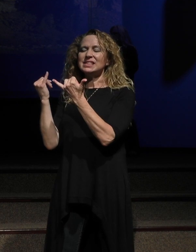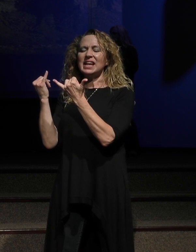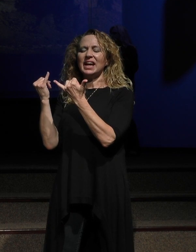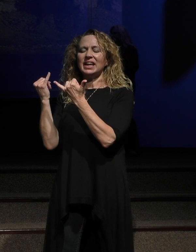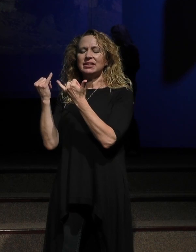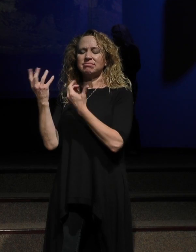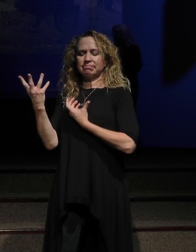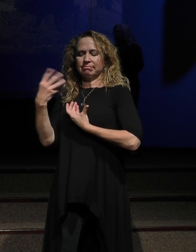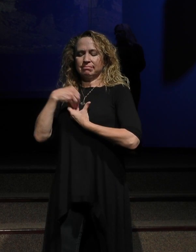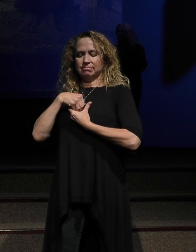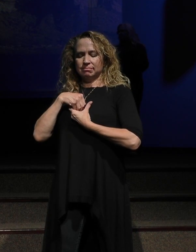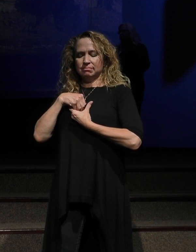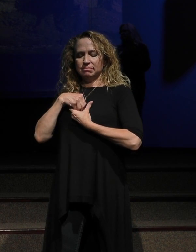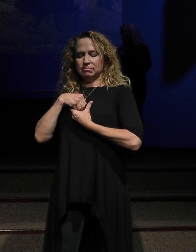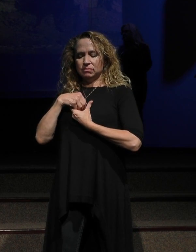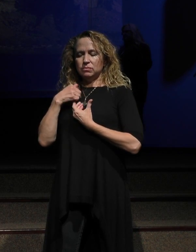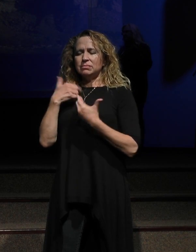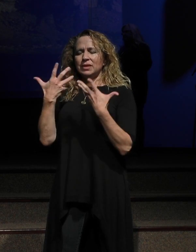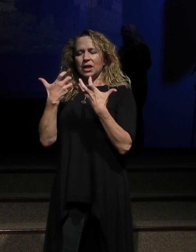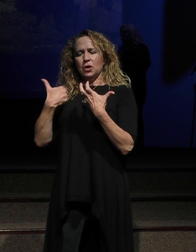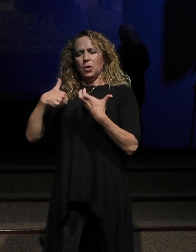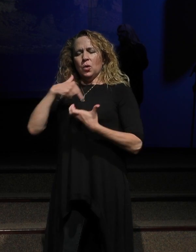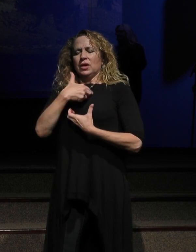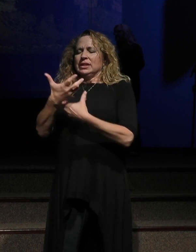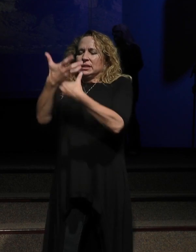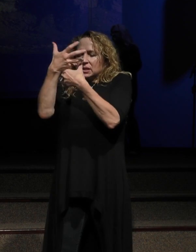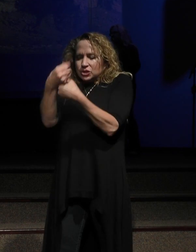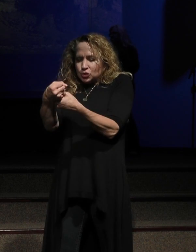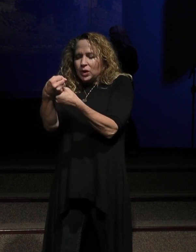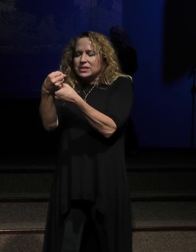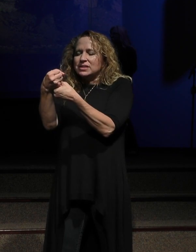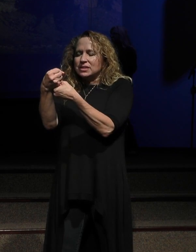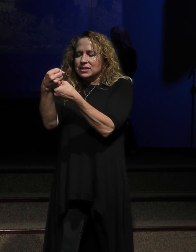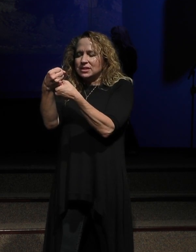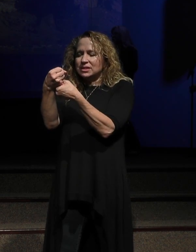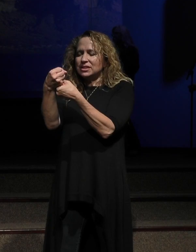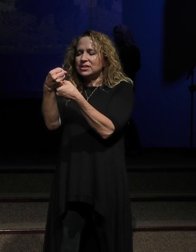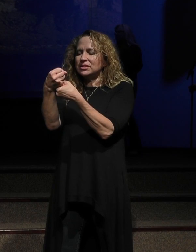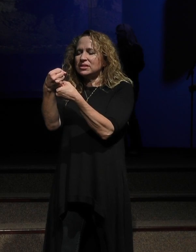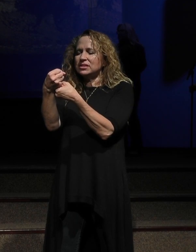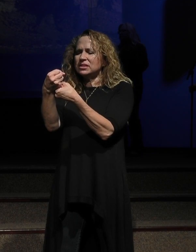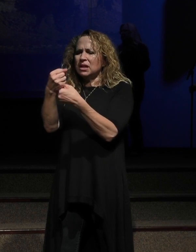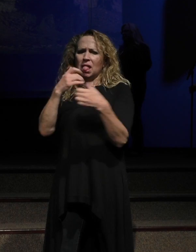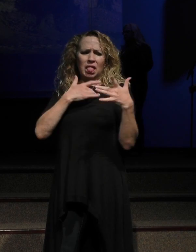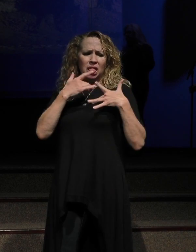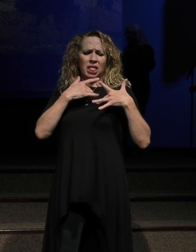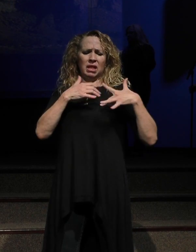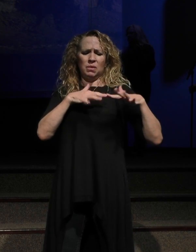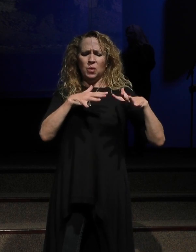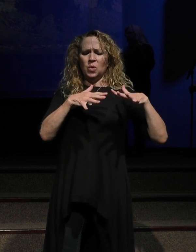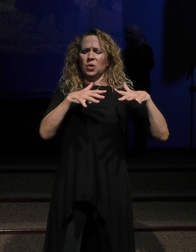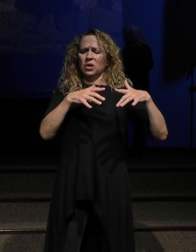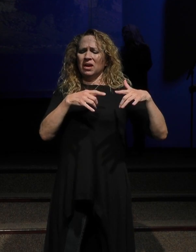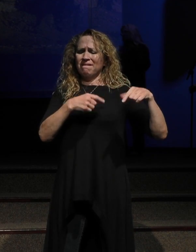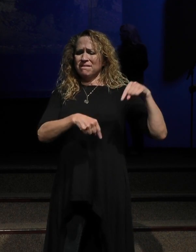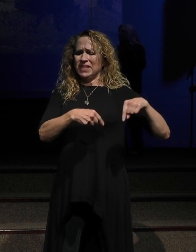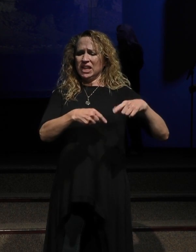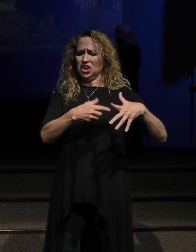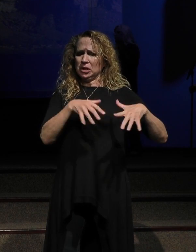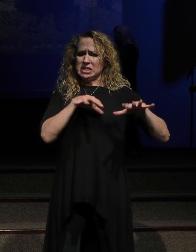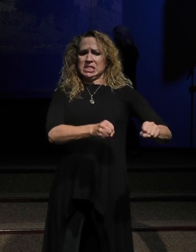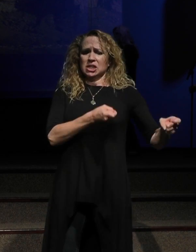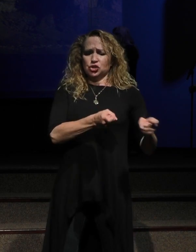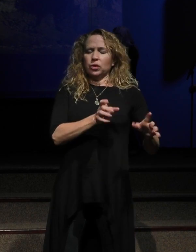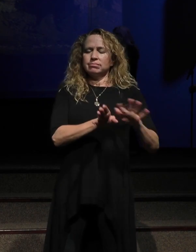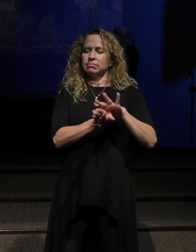That we would trust you, that we would not worry. We wouldn't fear. We wouldn't try to control things.